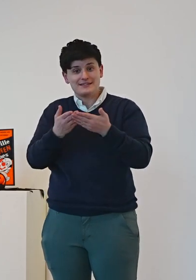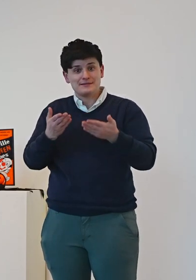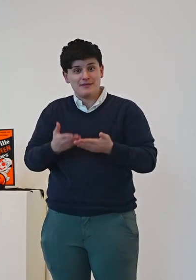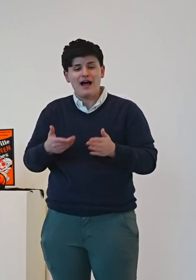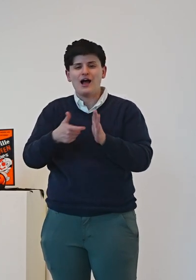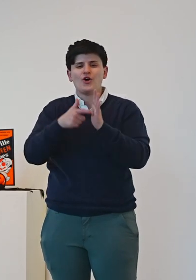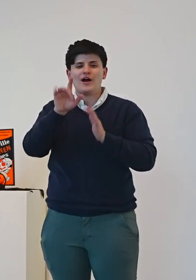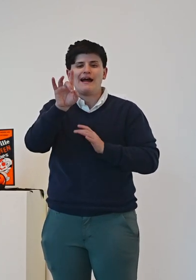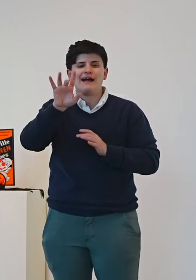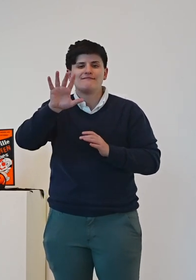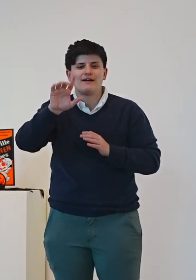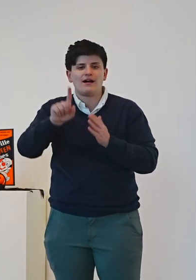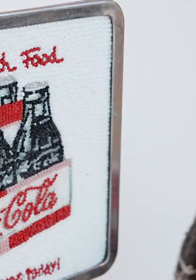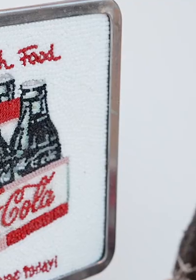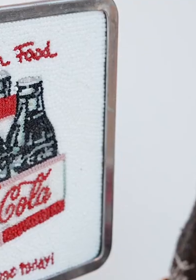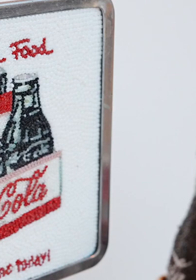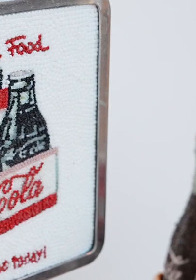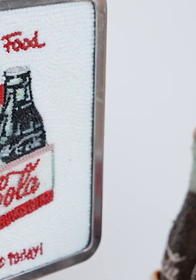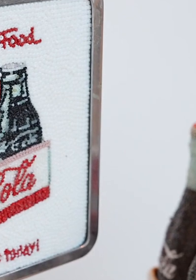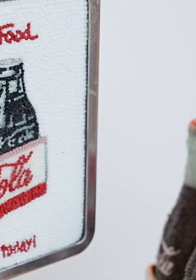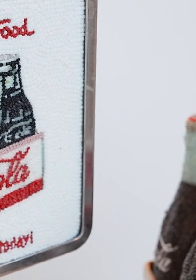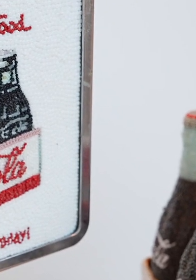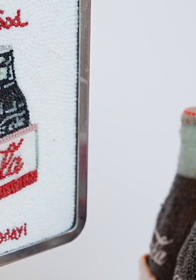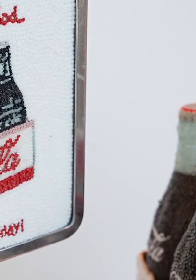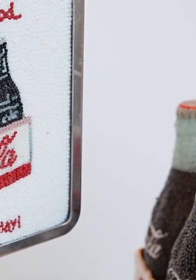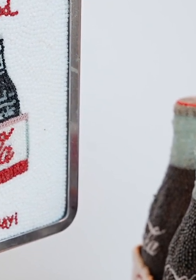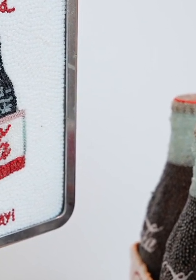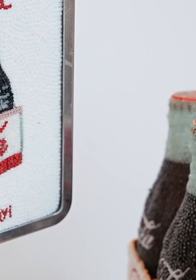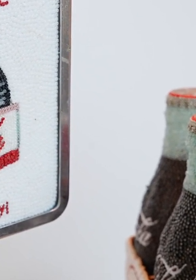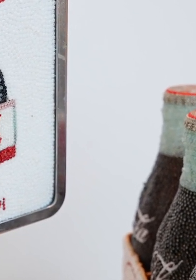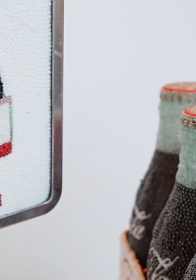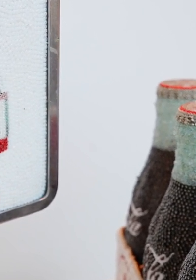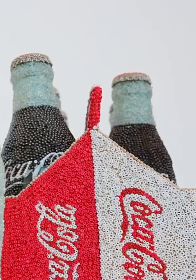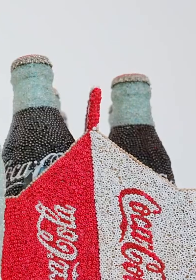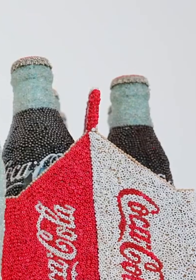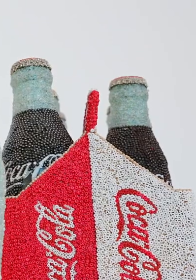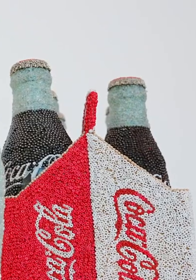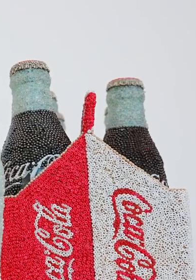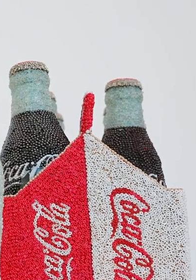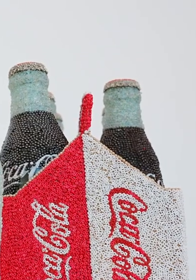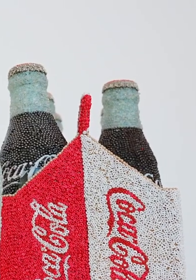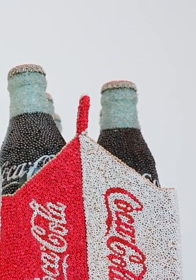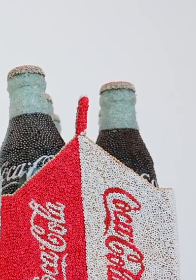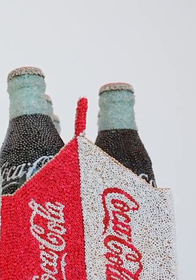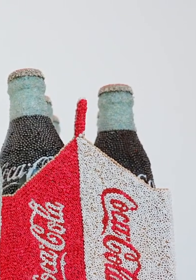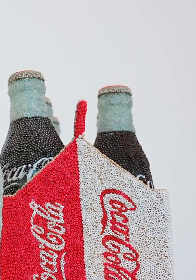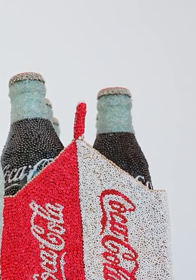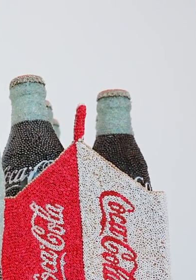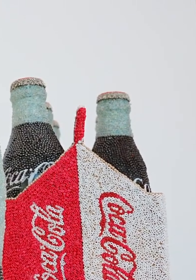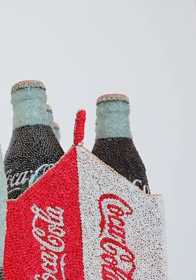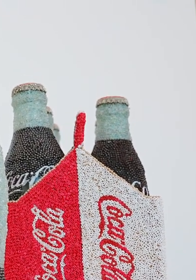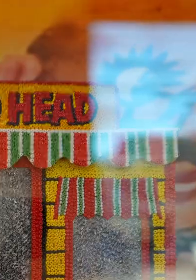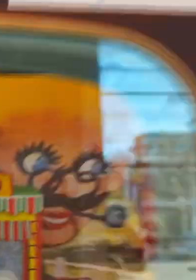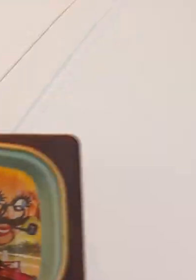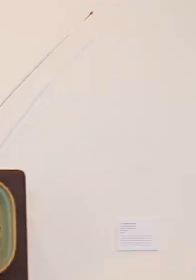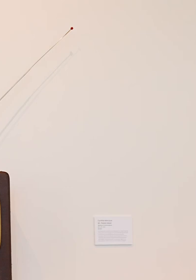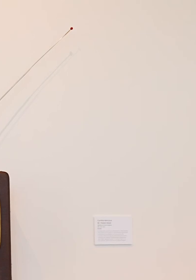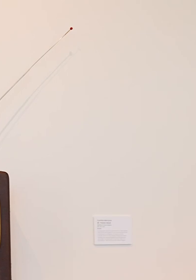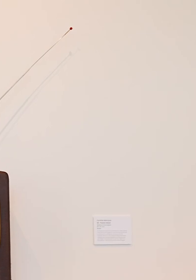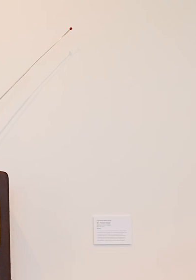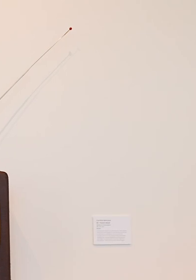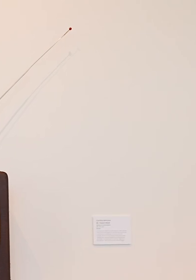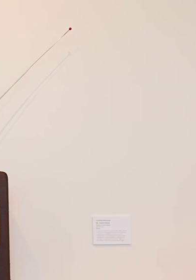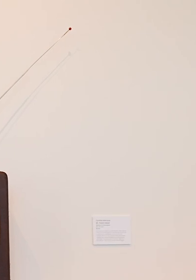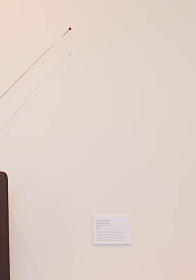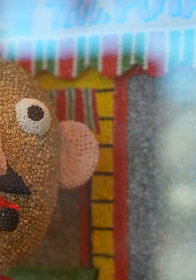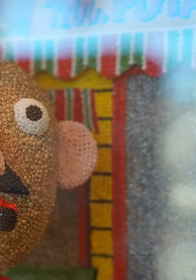one of the coke bottles took 10 and a half hours and the box for the Mr. Potato Head